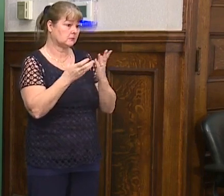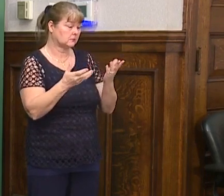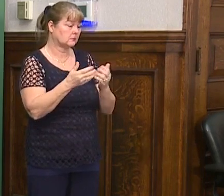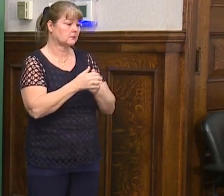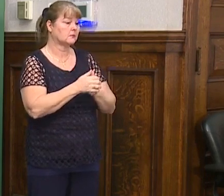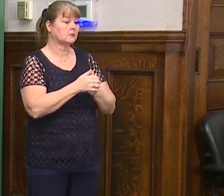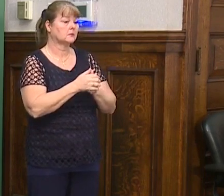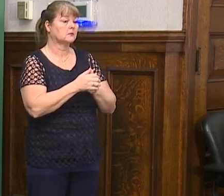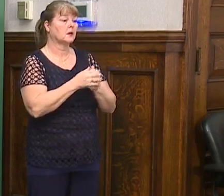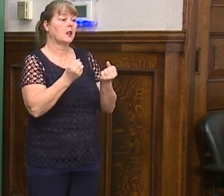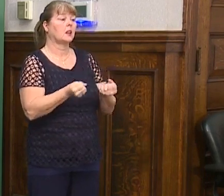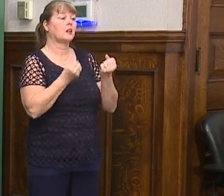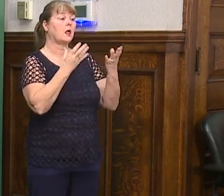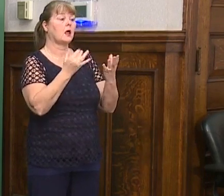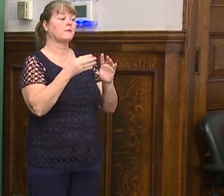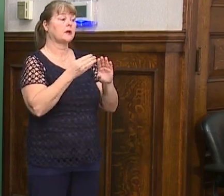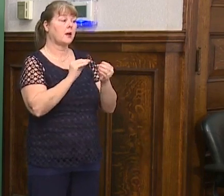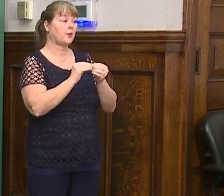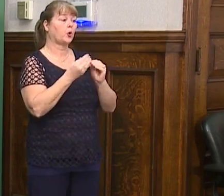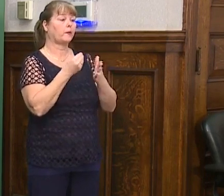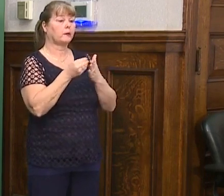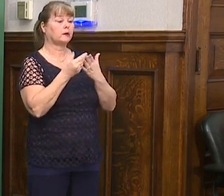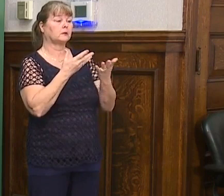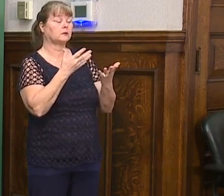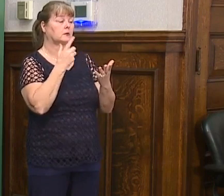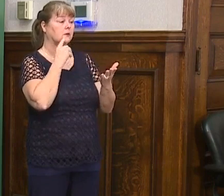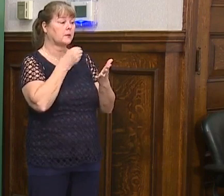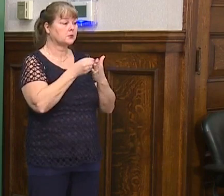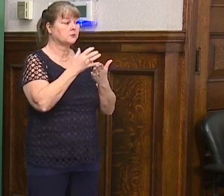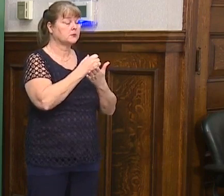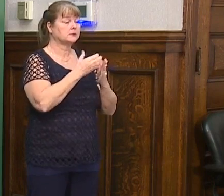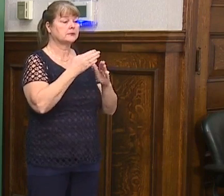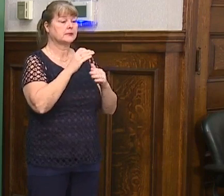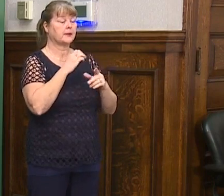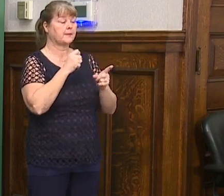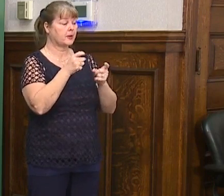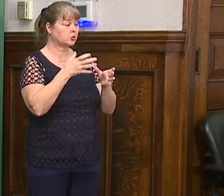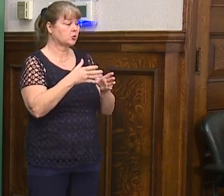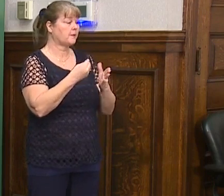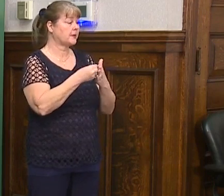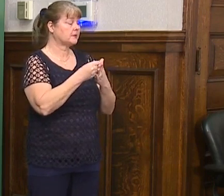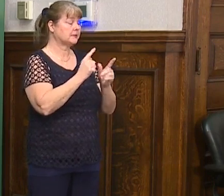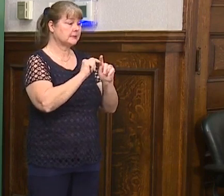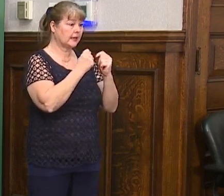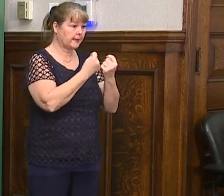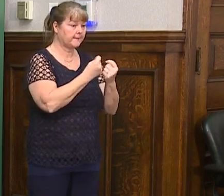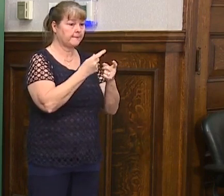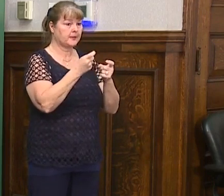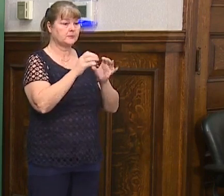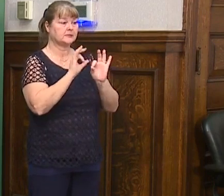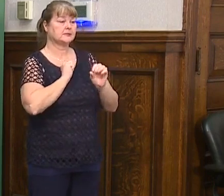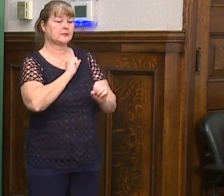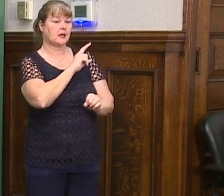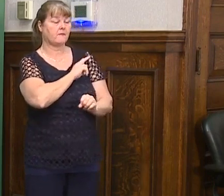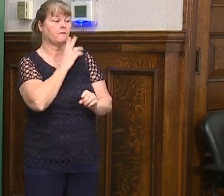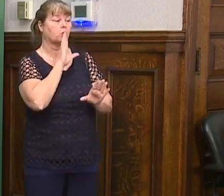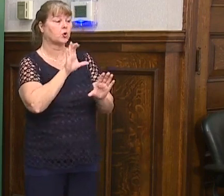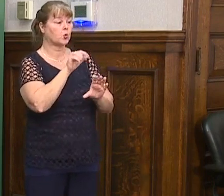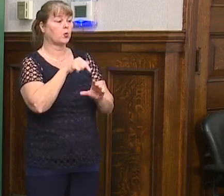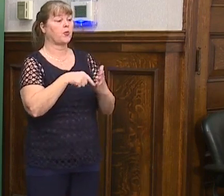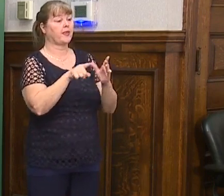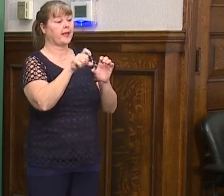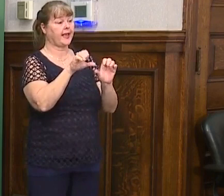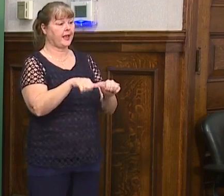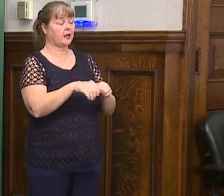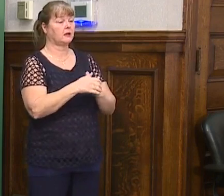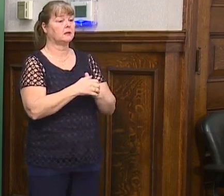So there are a lot of numbers floating around. Again, I think the city manager and our budget team management staff for doing what